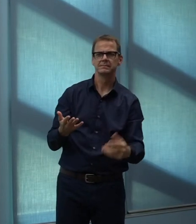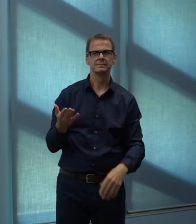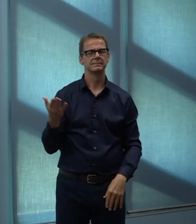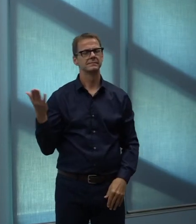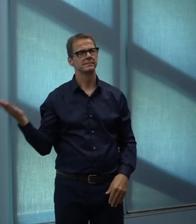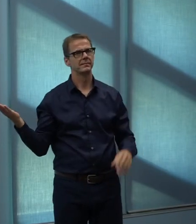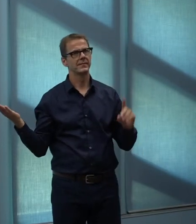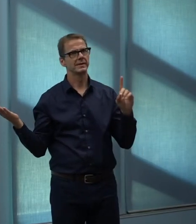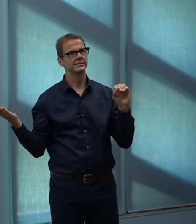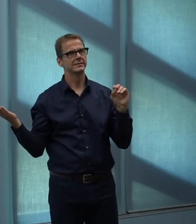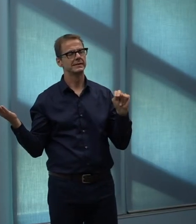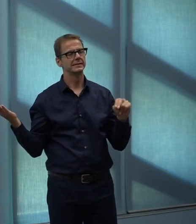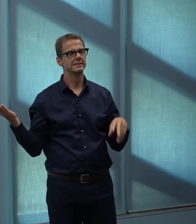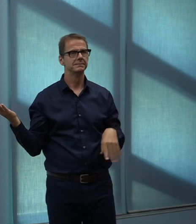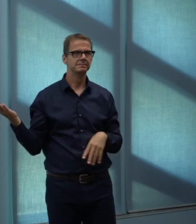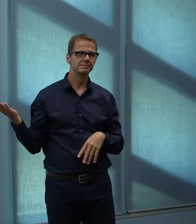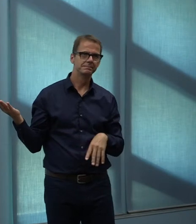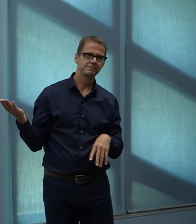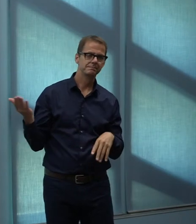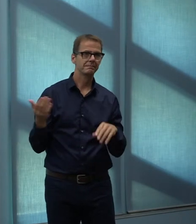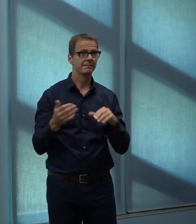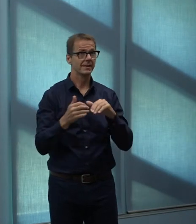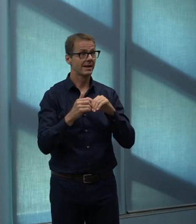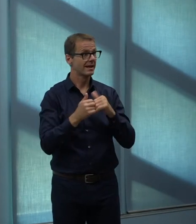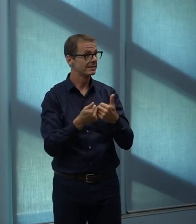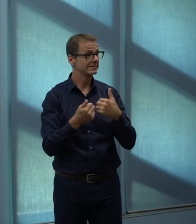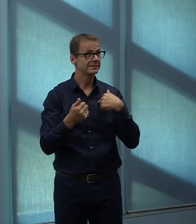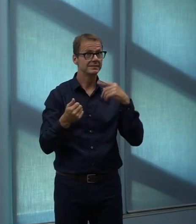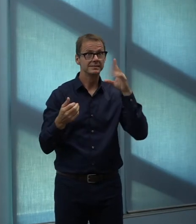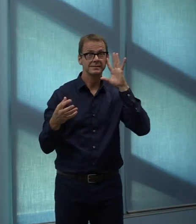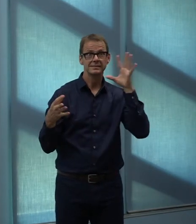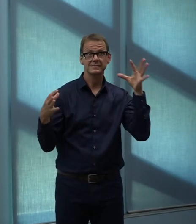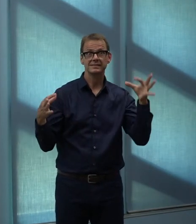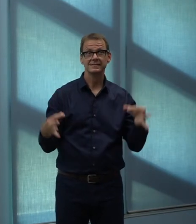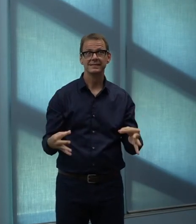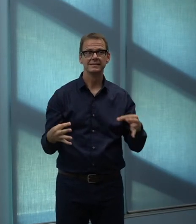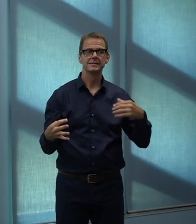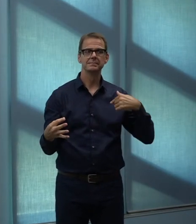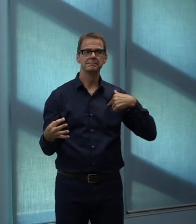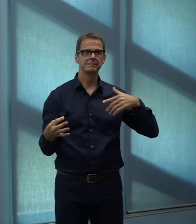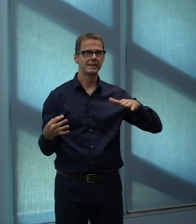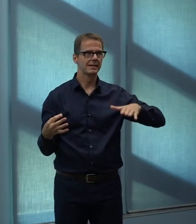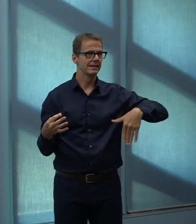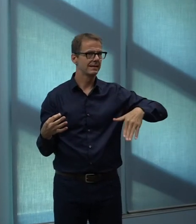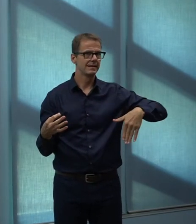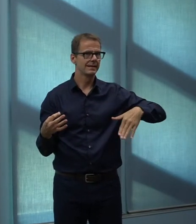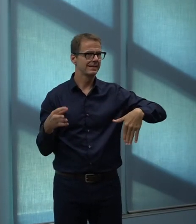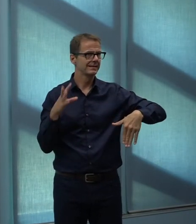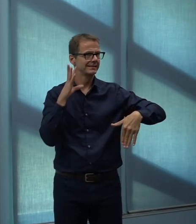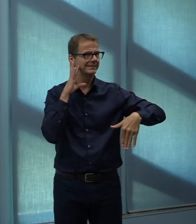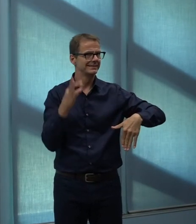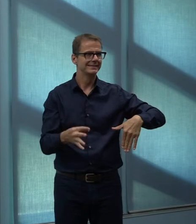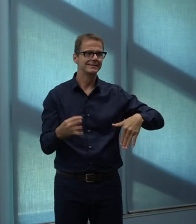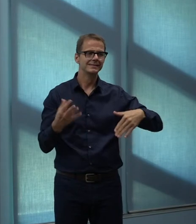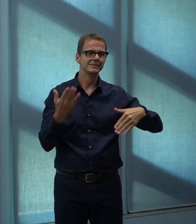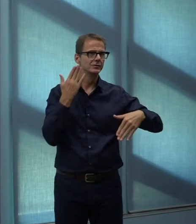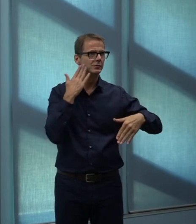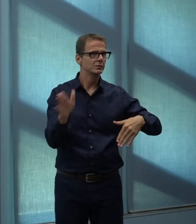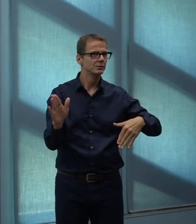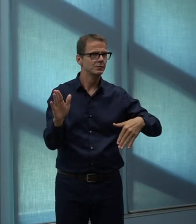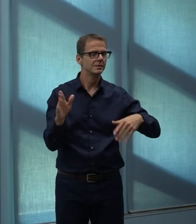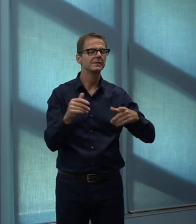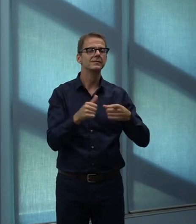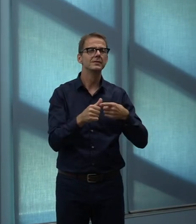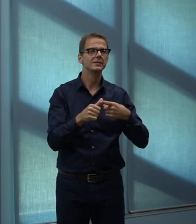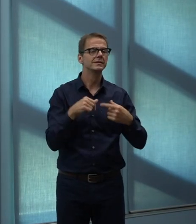will wind up on this. We've certainly heard a lot of fairly broad feedback and acknowledgement that